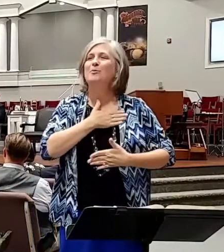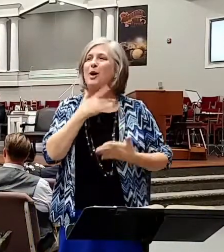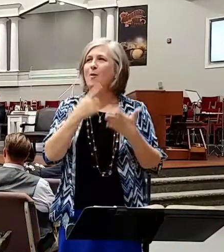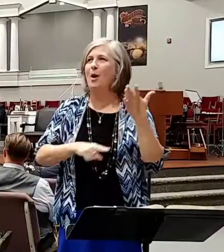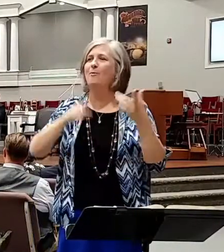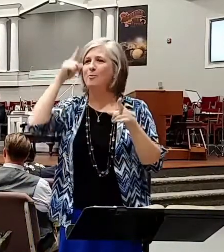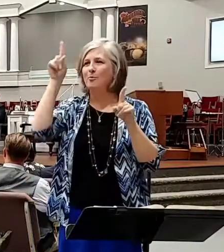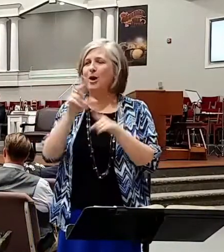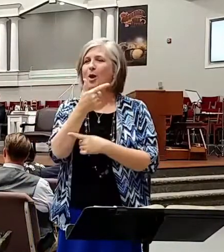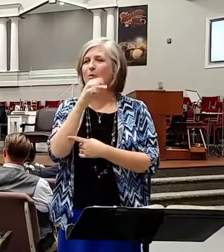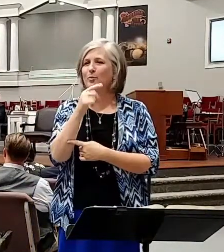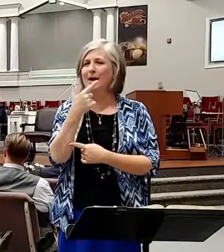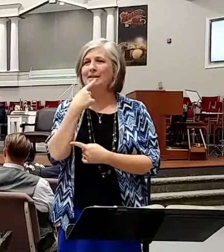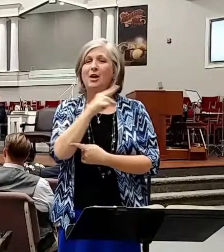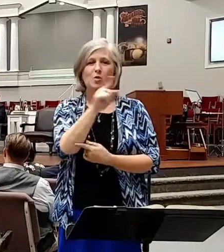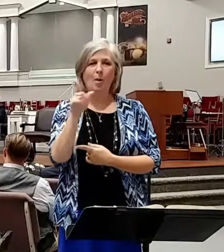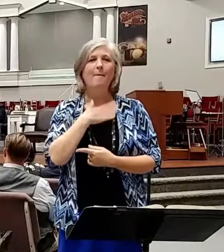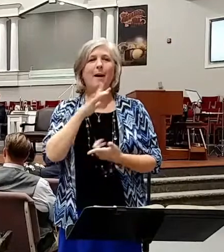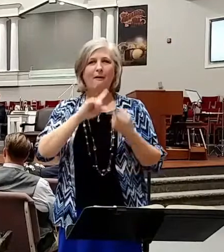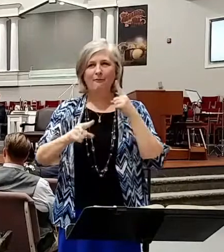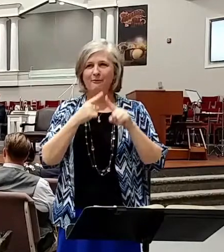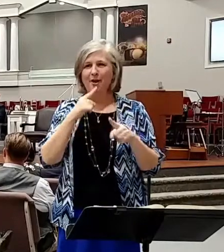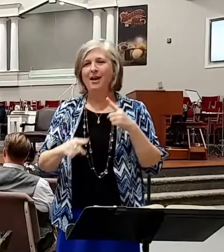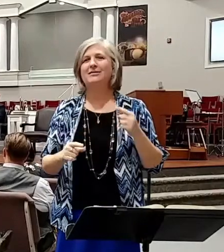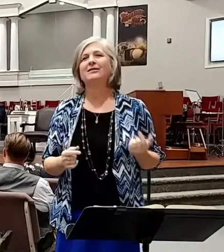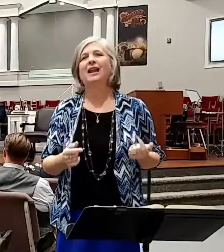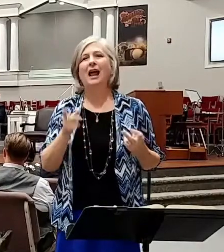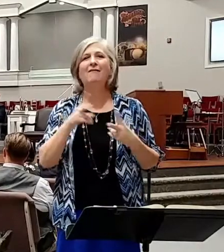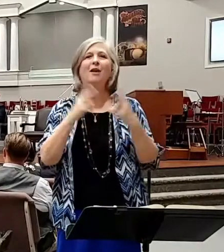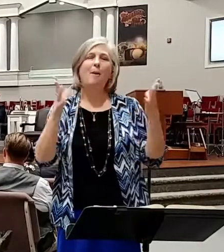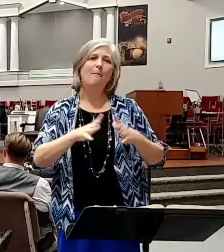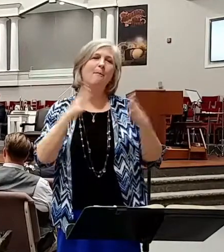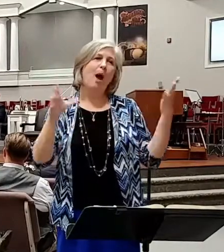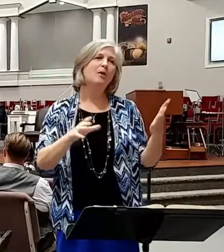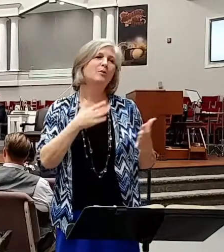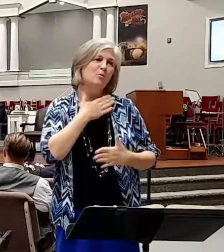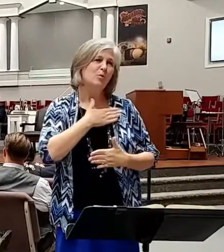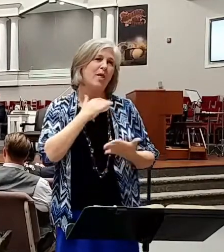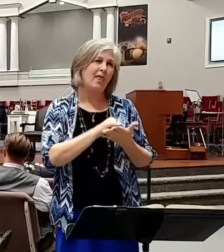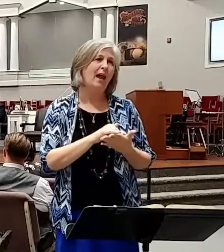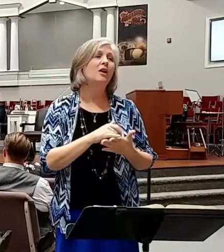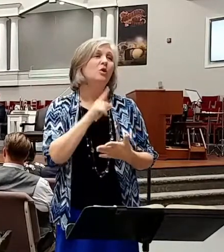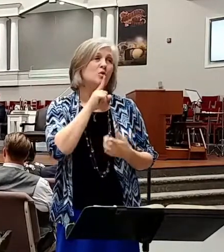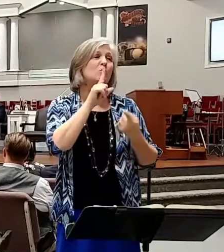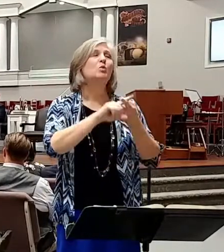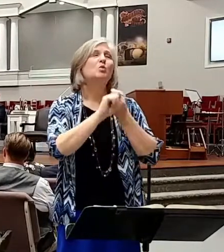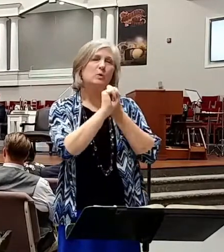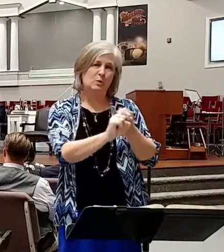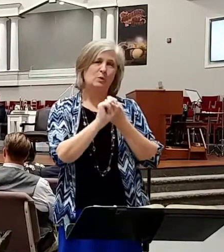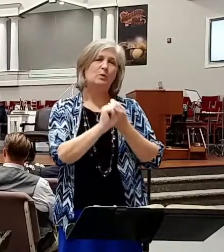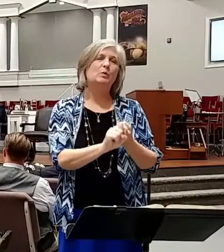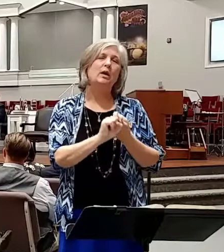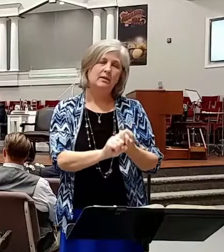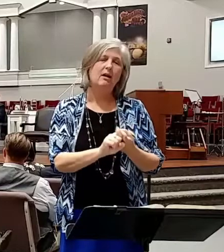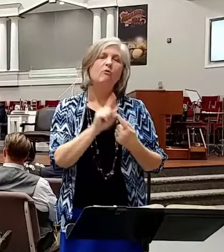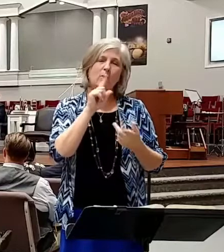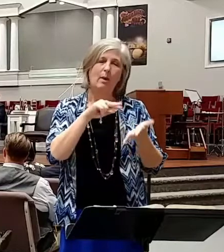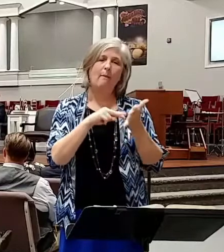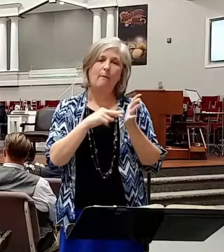said. And you are my friends. And I very much appreciate it. I count you genuine friends. I really mean that with all my heart. We have aged